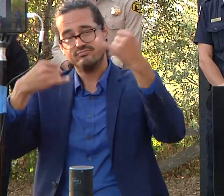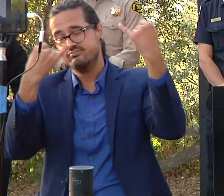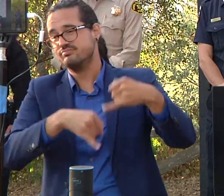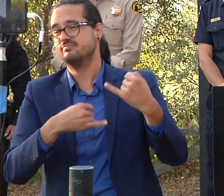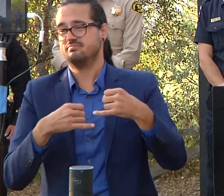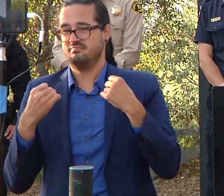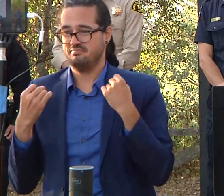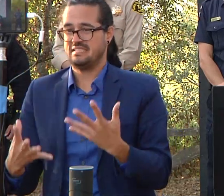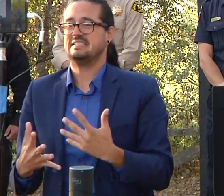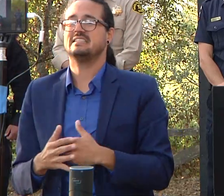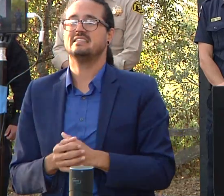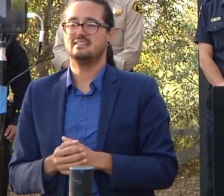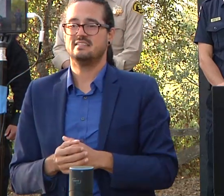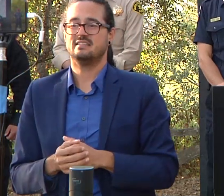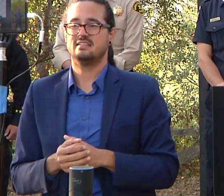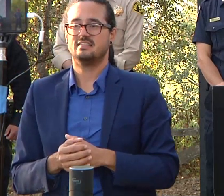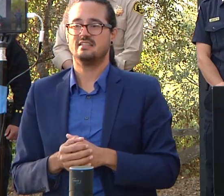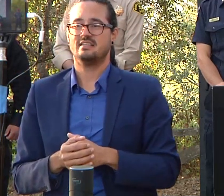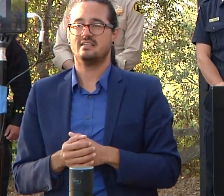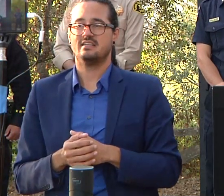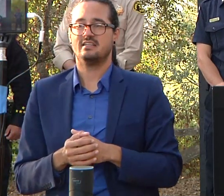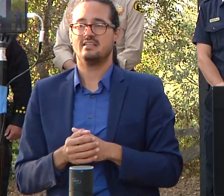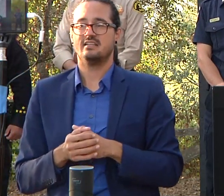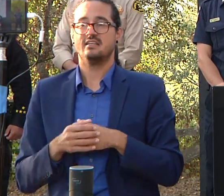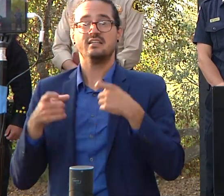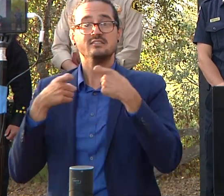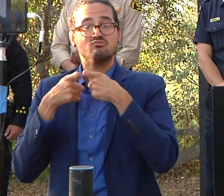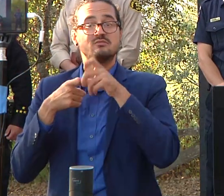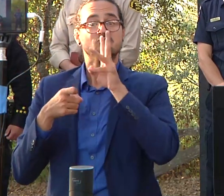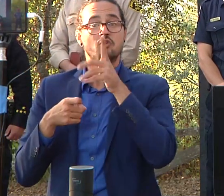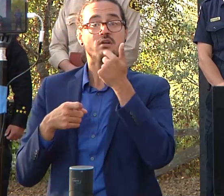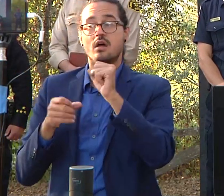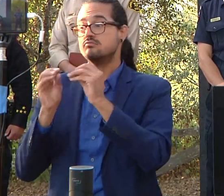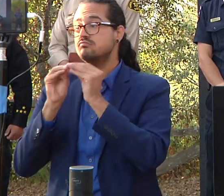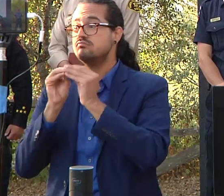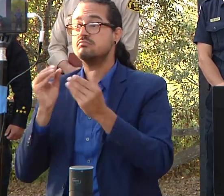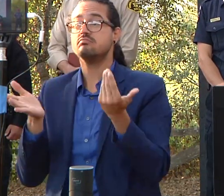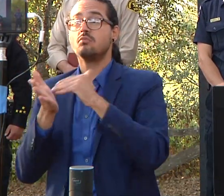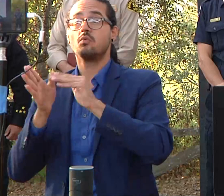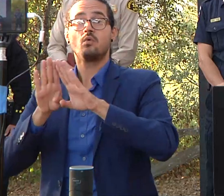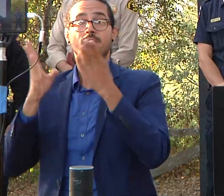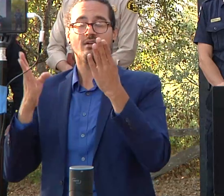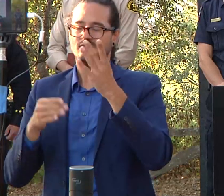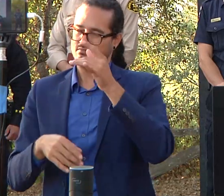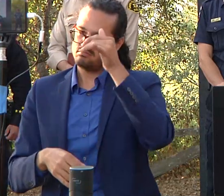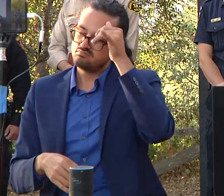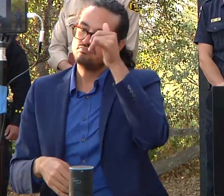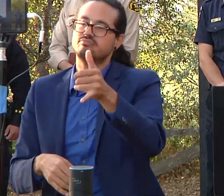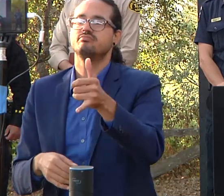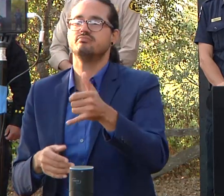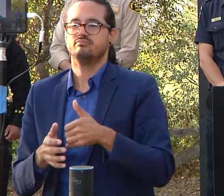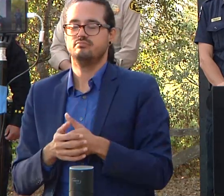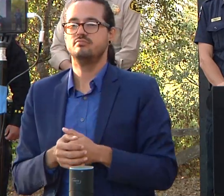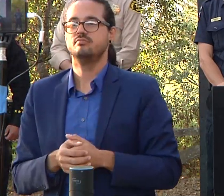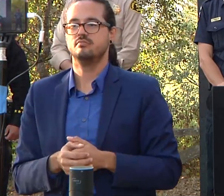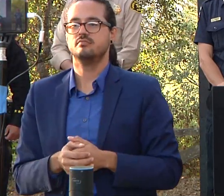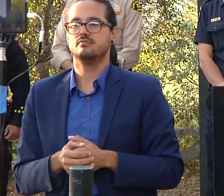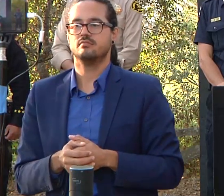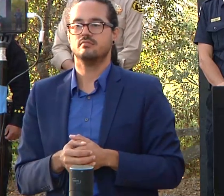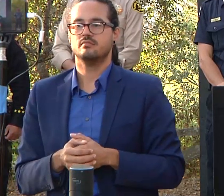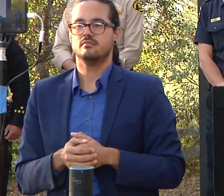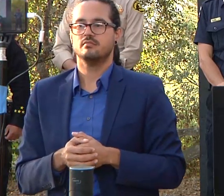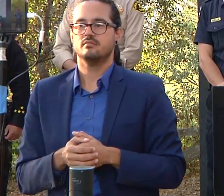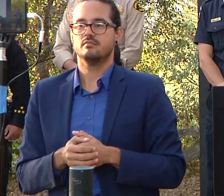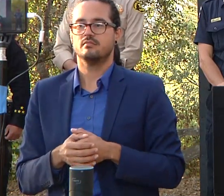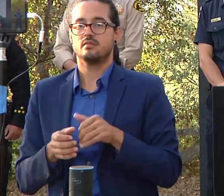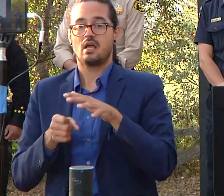take some time so as we're repopulating the areas that weren't affected by the fire those areas that were affected by the fire are going to take some time